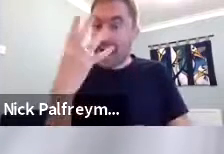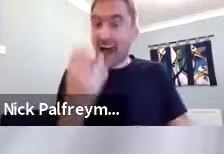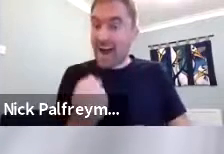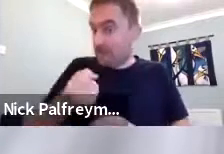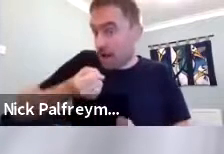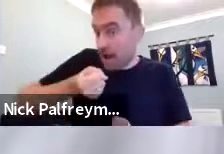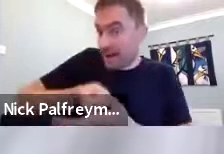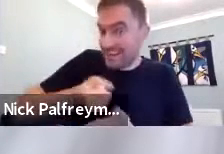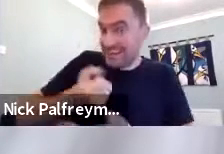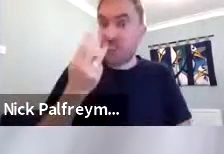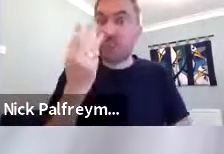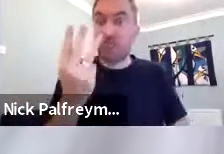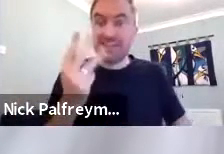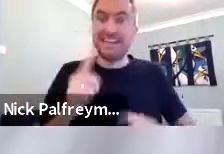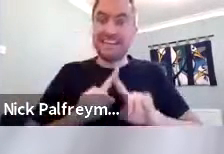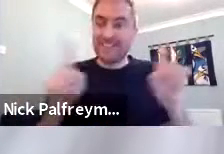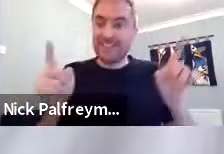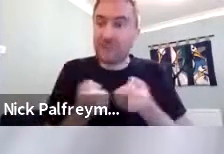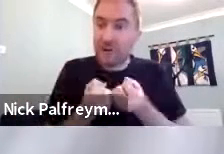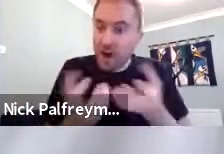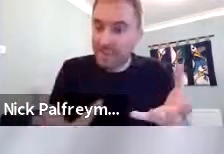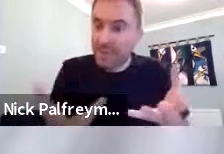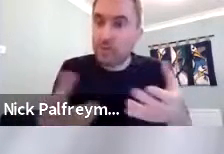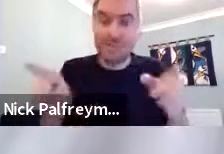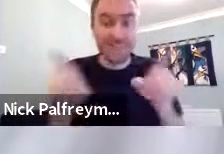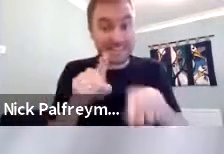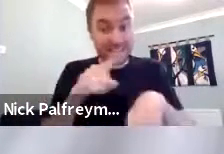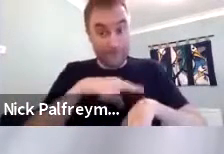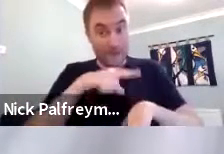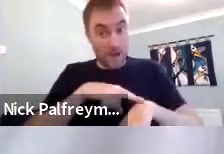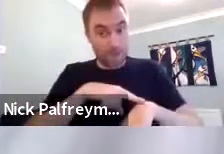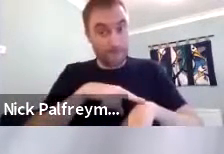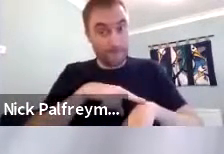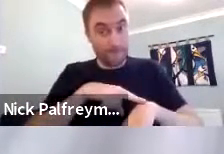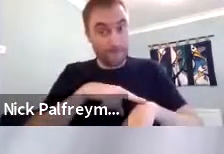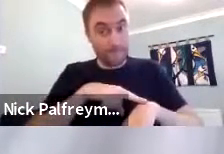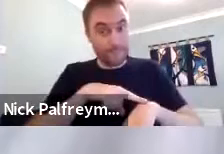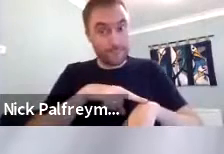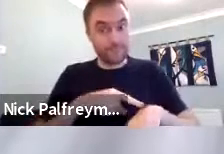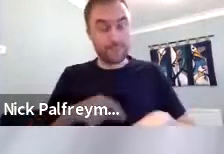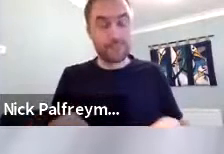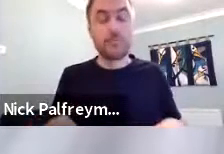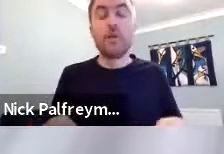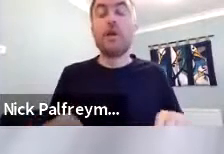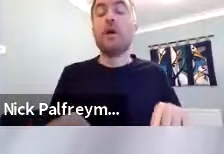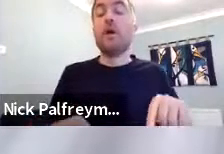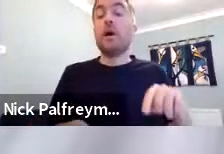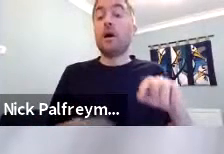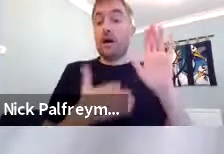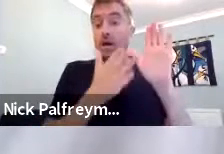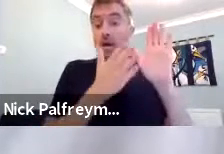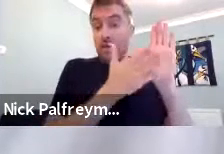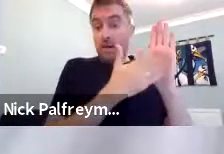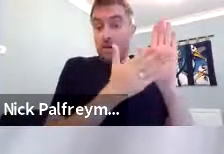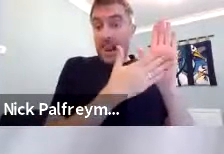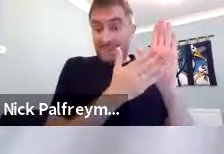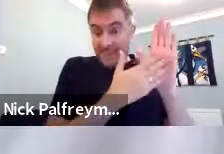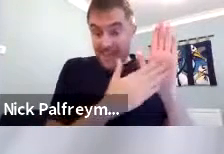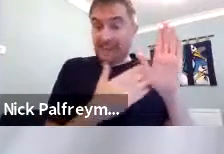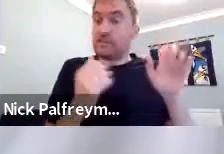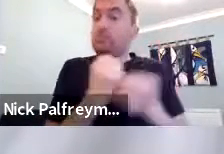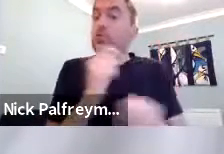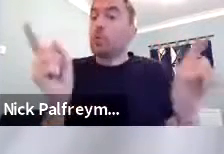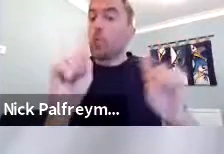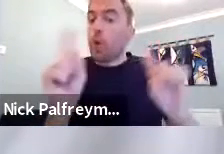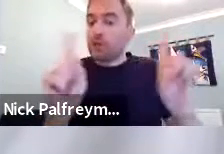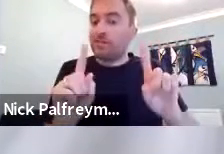So, maybe you've captured. There are three different articulators that she's using at the same